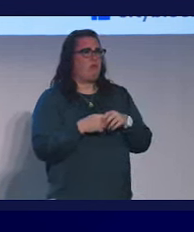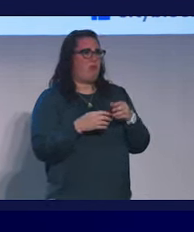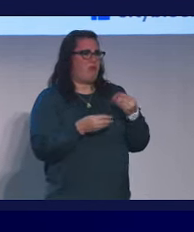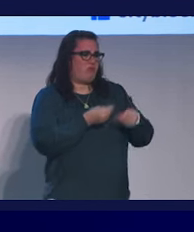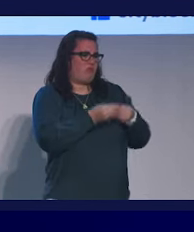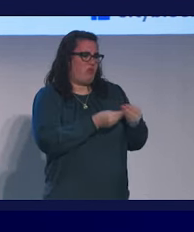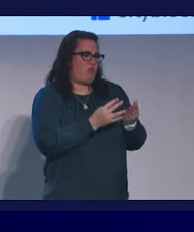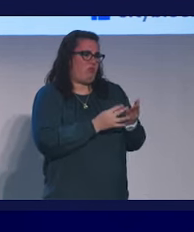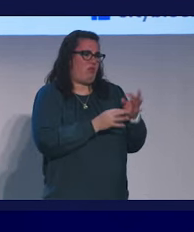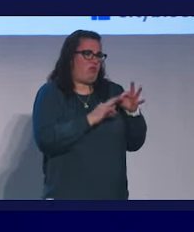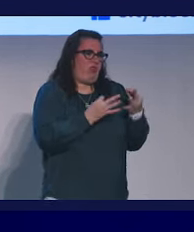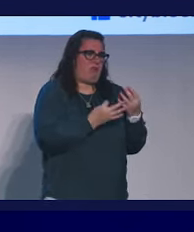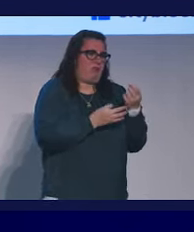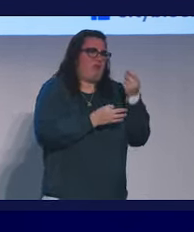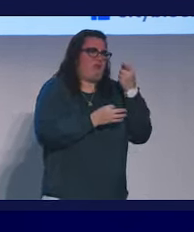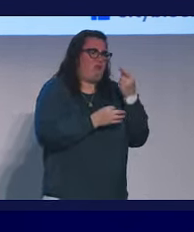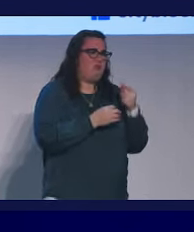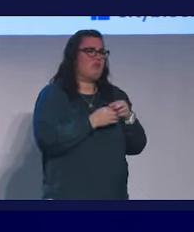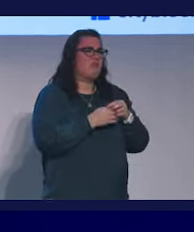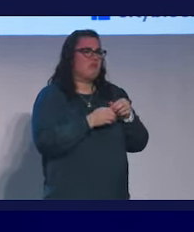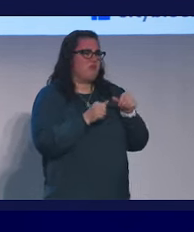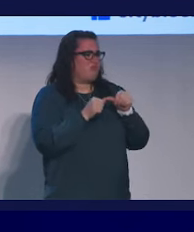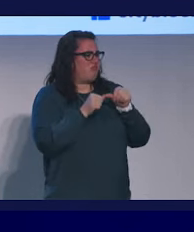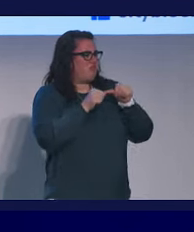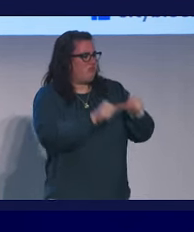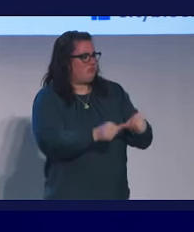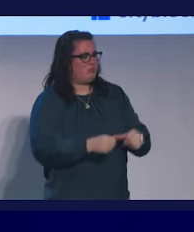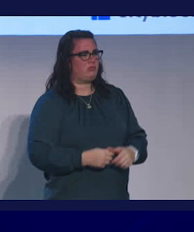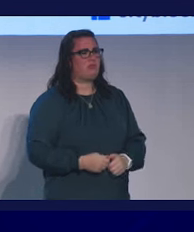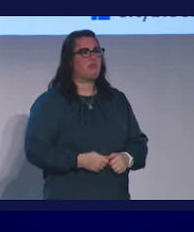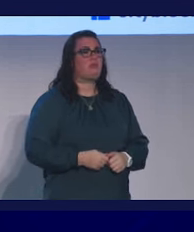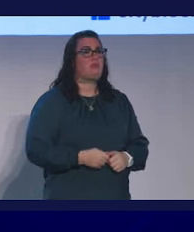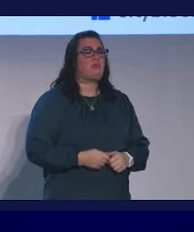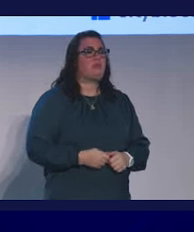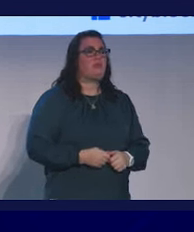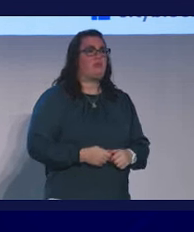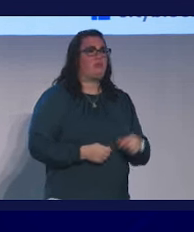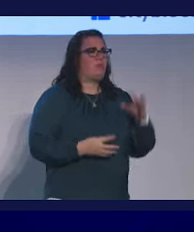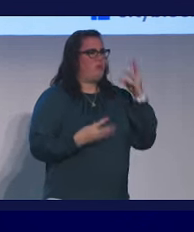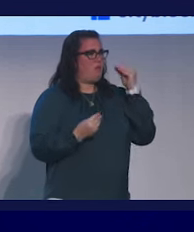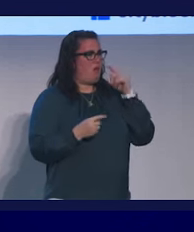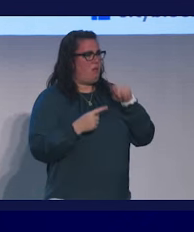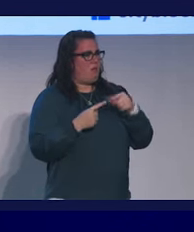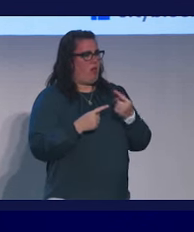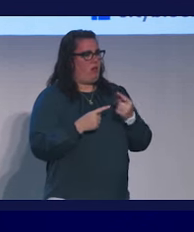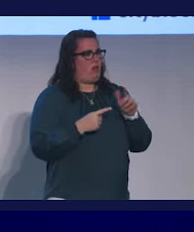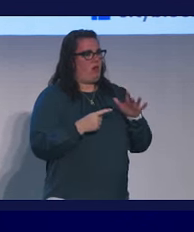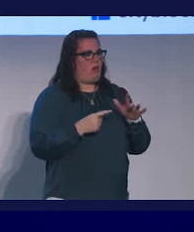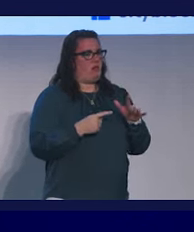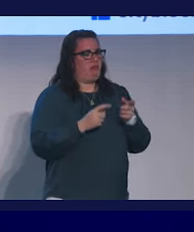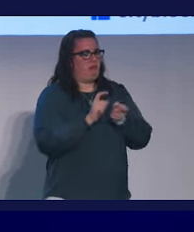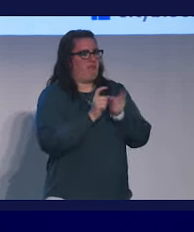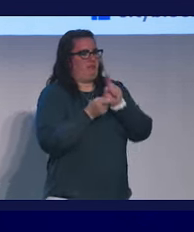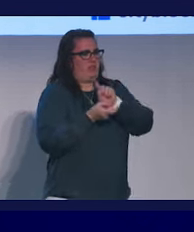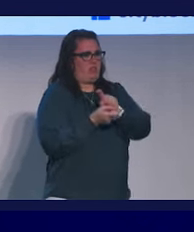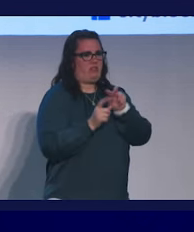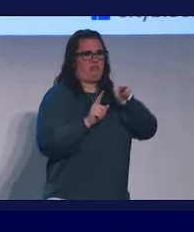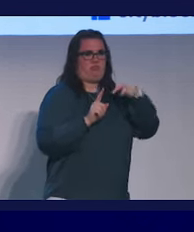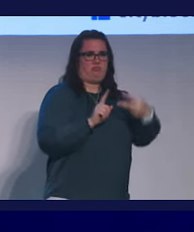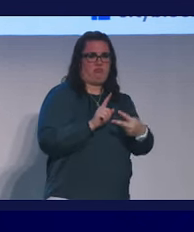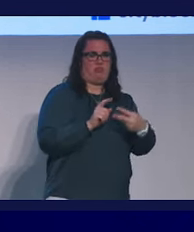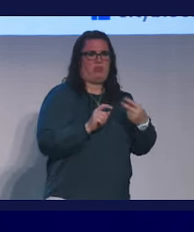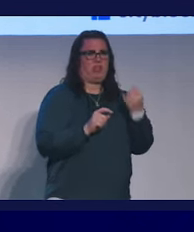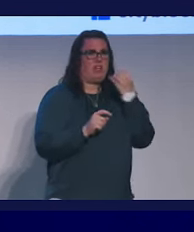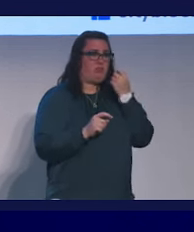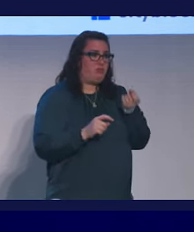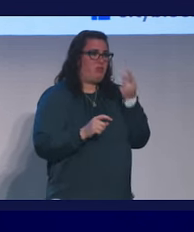We're just starting to understand that, but it is pervasive. So what if we thought about her like this? What if we understood her